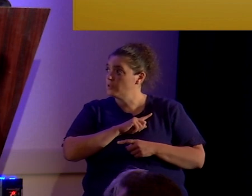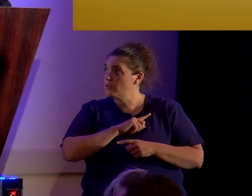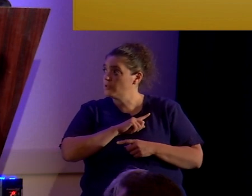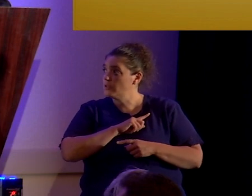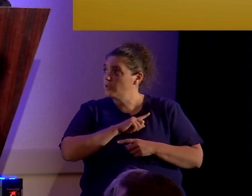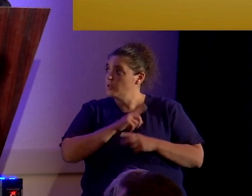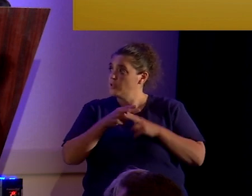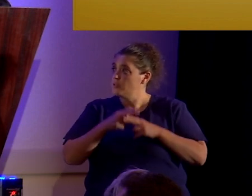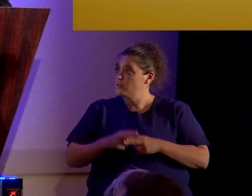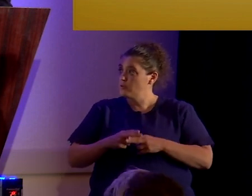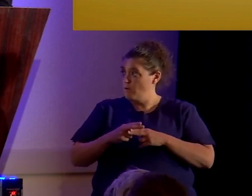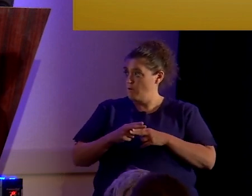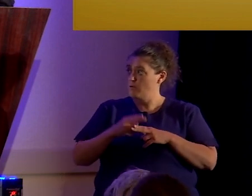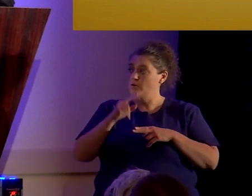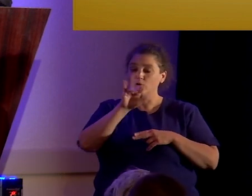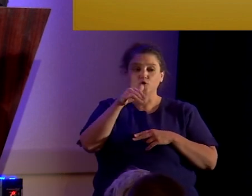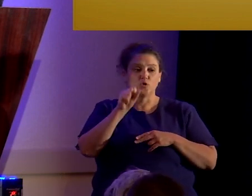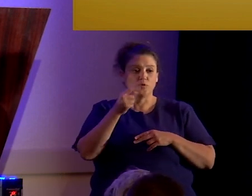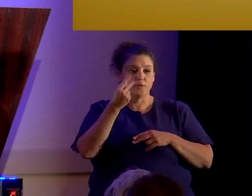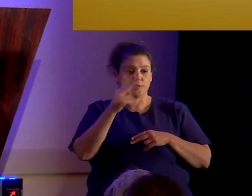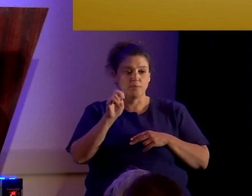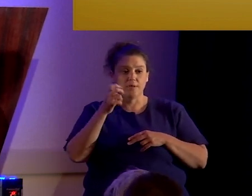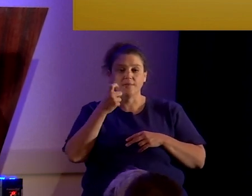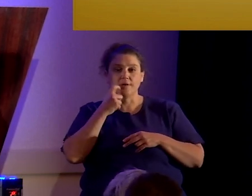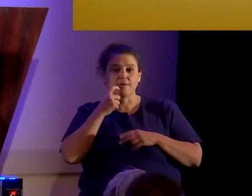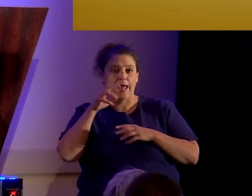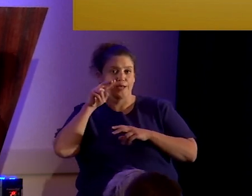the glass looker. And, um,